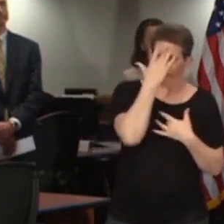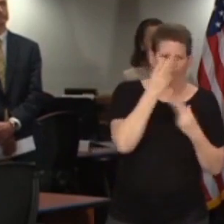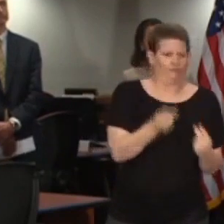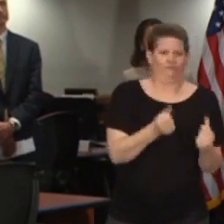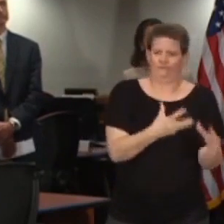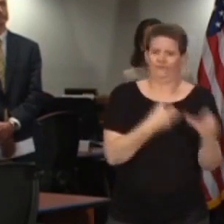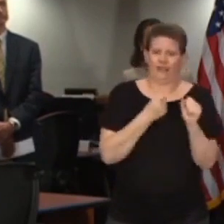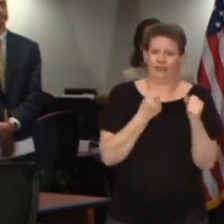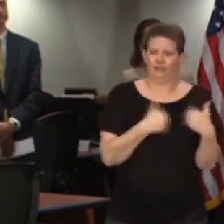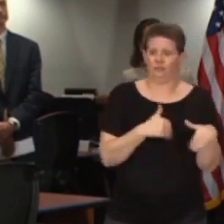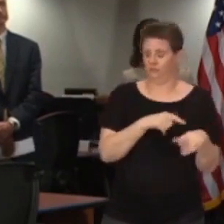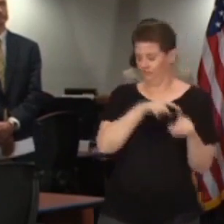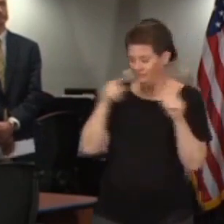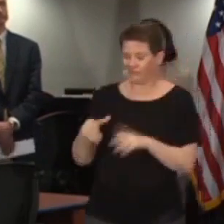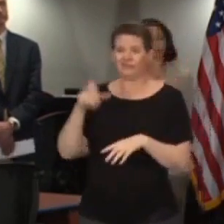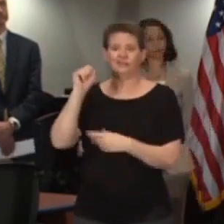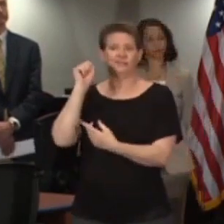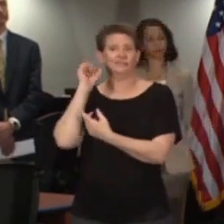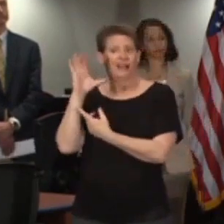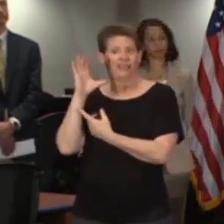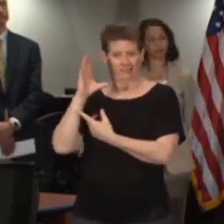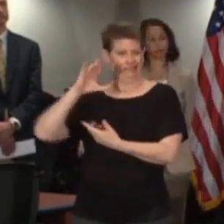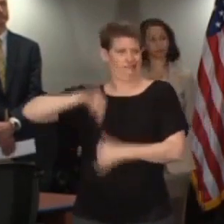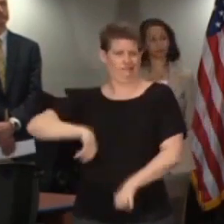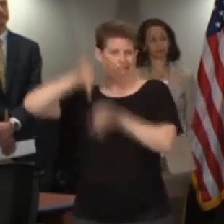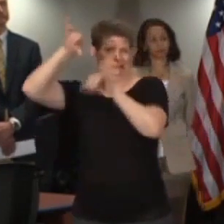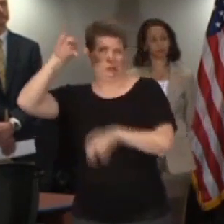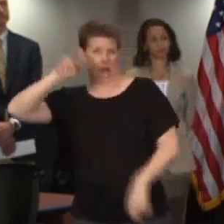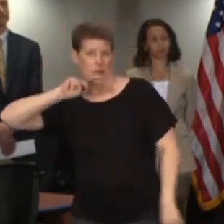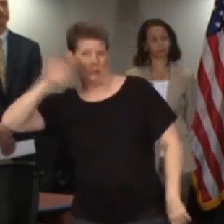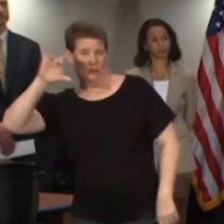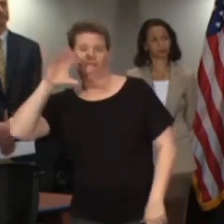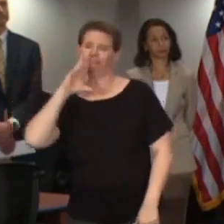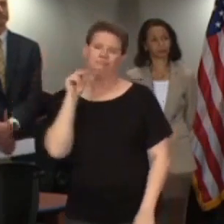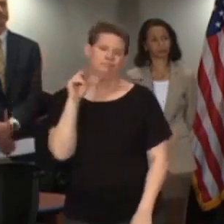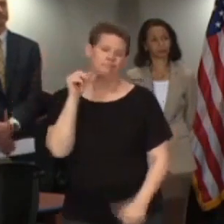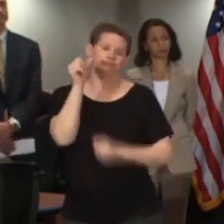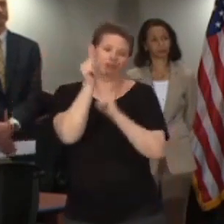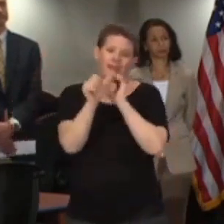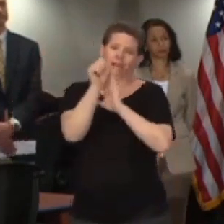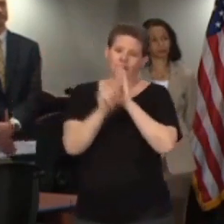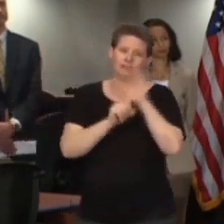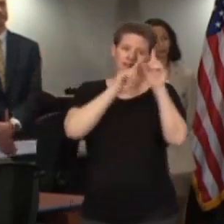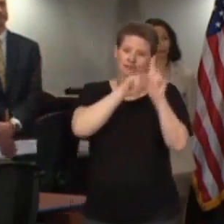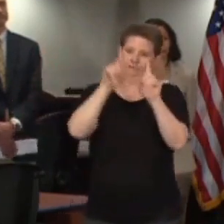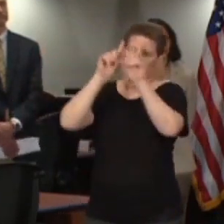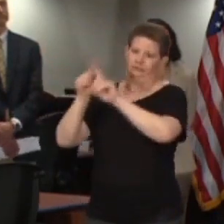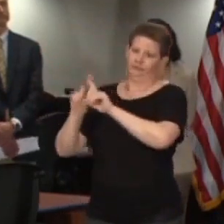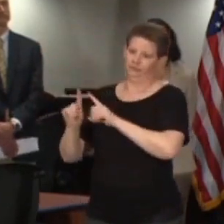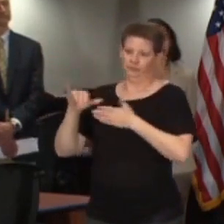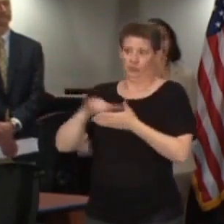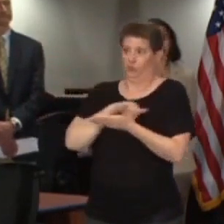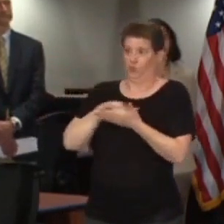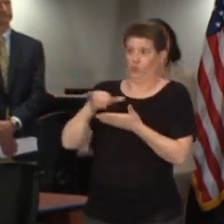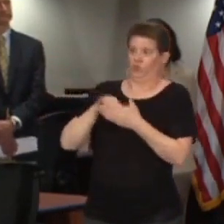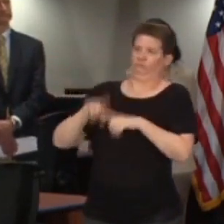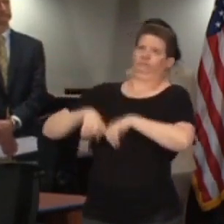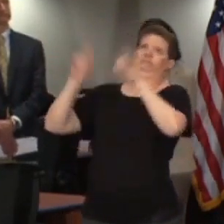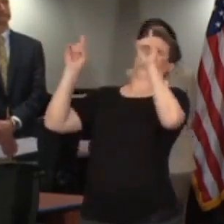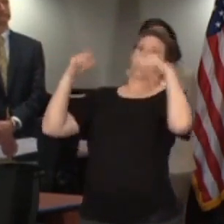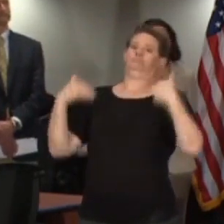South Carolina is certainly not New York. Every state is different. They have different